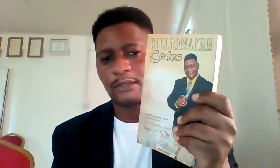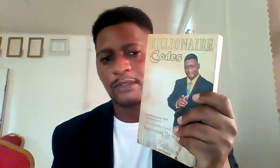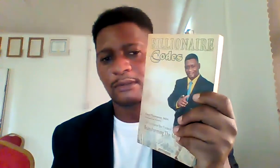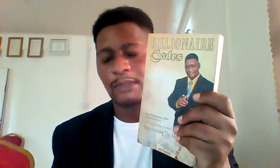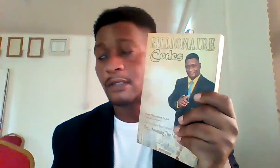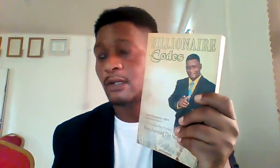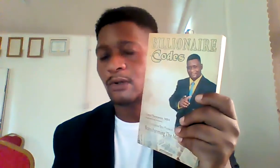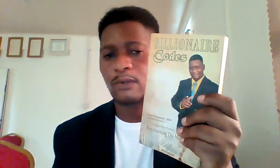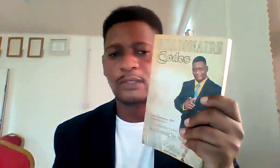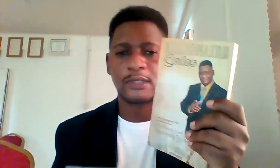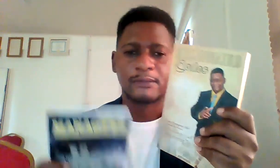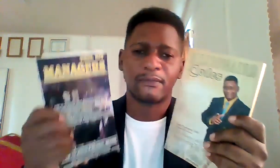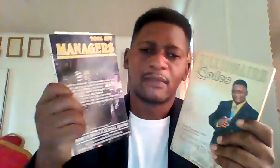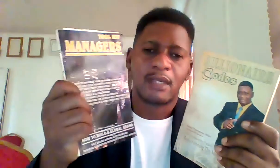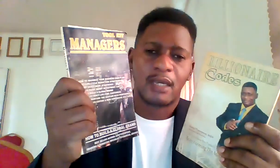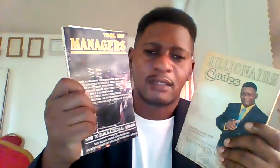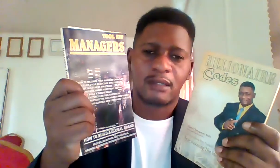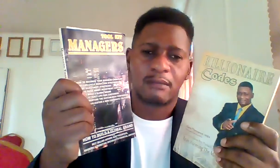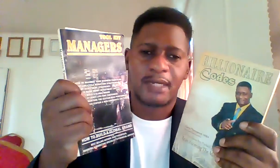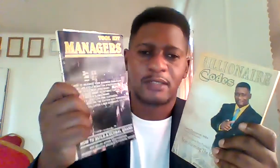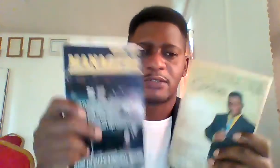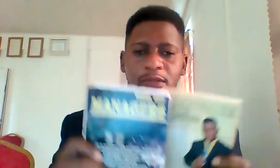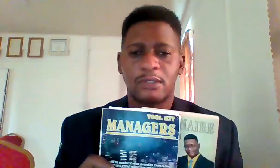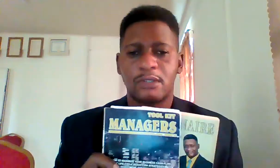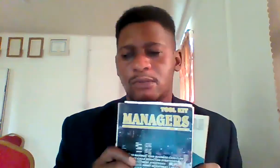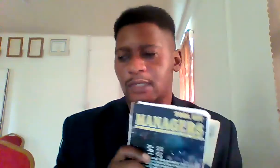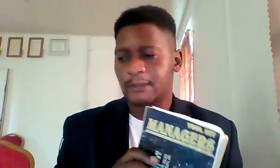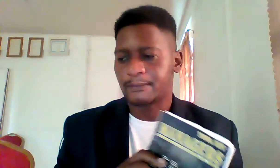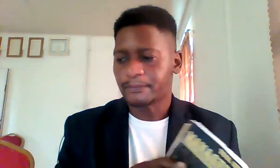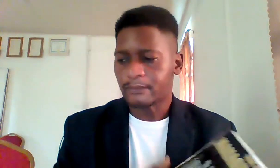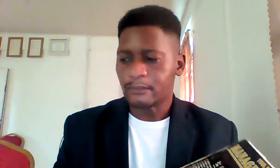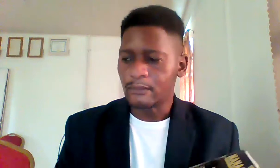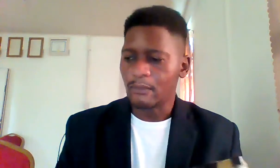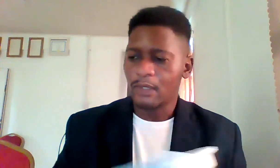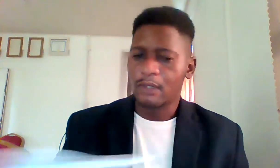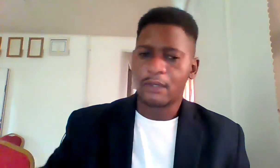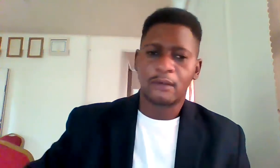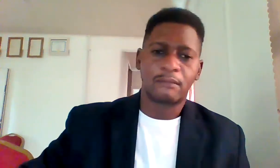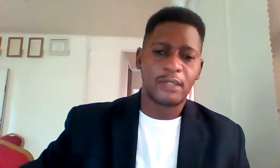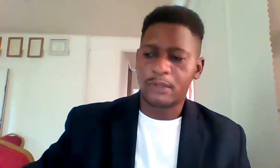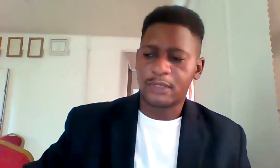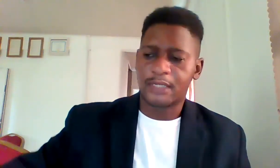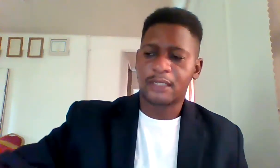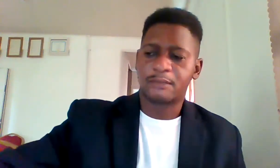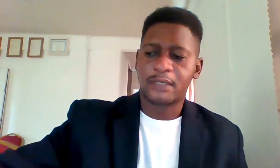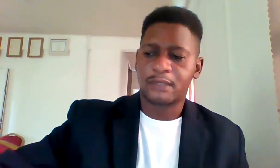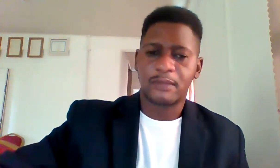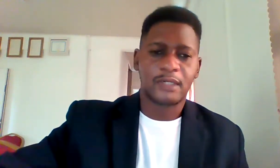billionaire codes and managers toolkit my new book 10x branded and marketing the